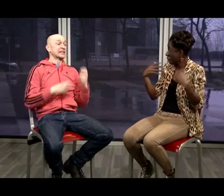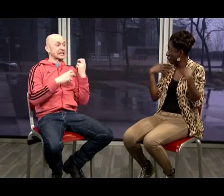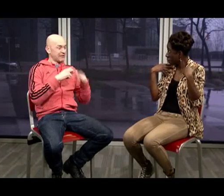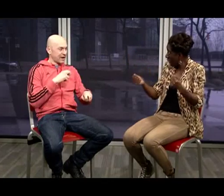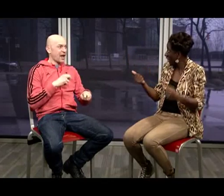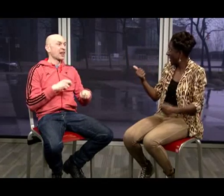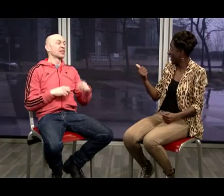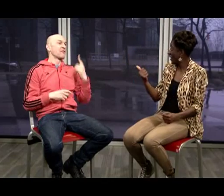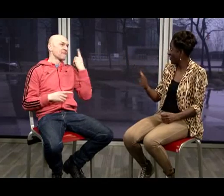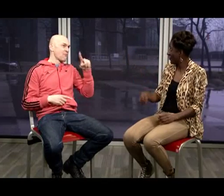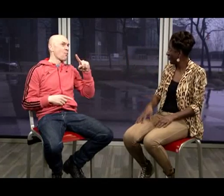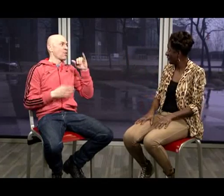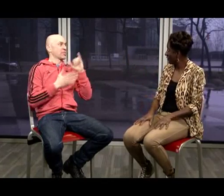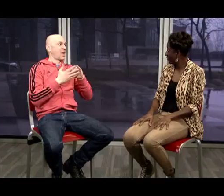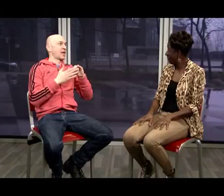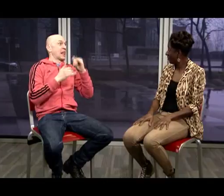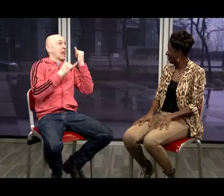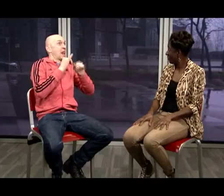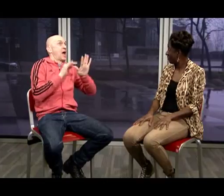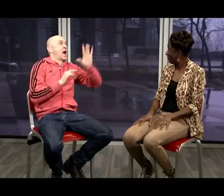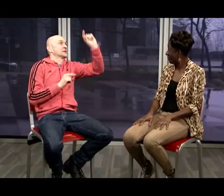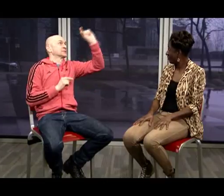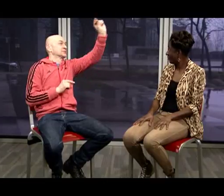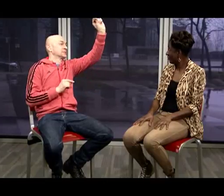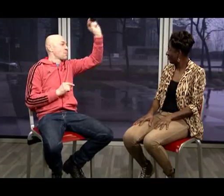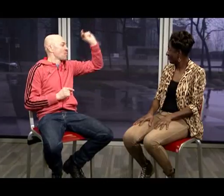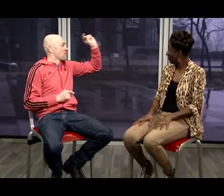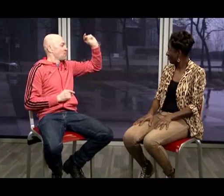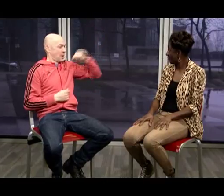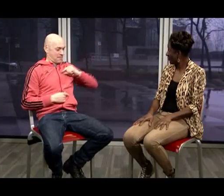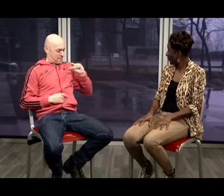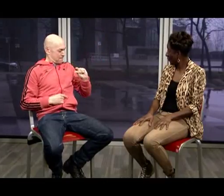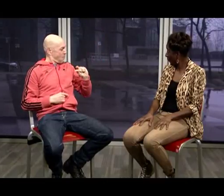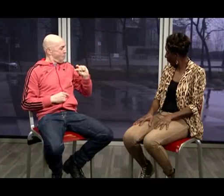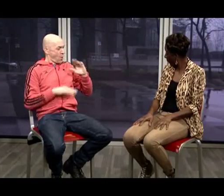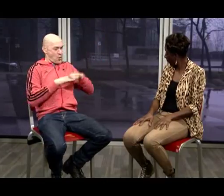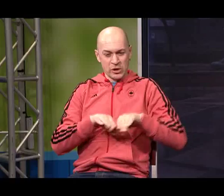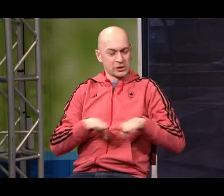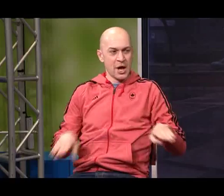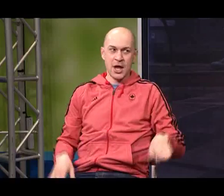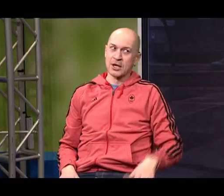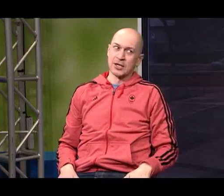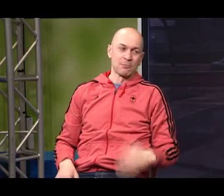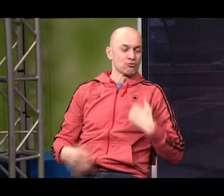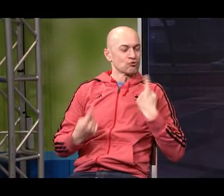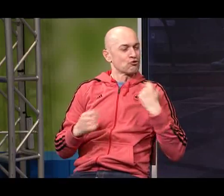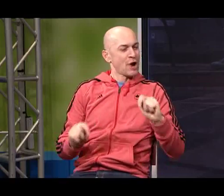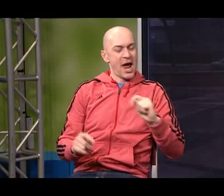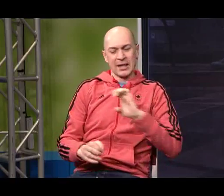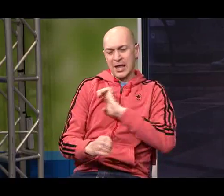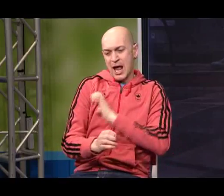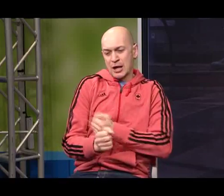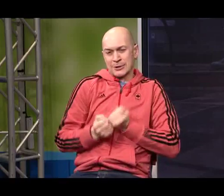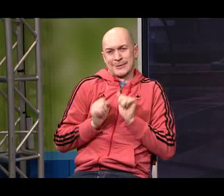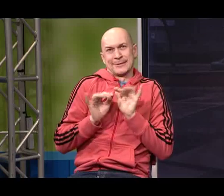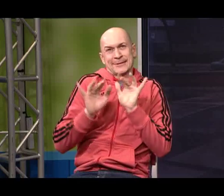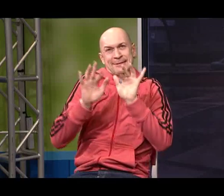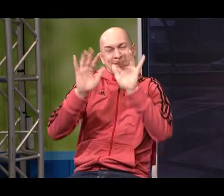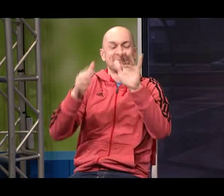lot of people with their eyes on you very brave yeah I mean I'm just a small little speck on the stage when